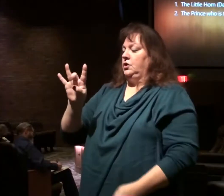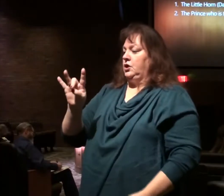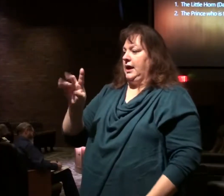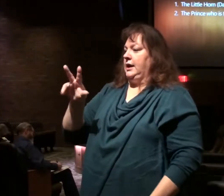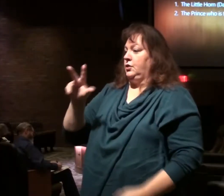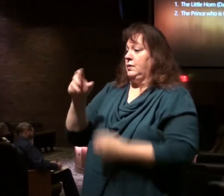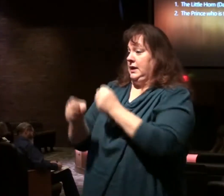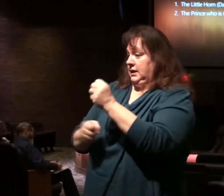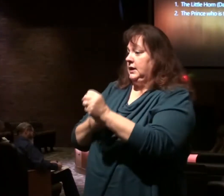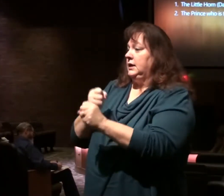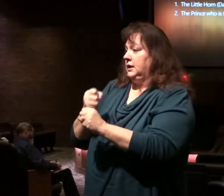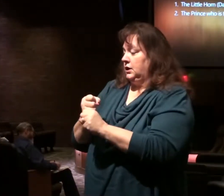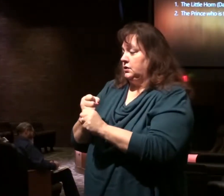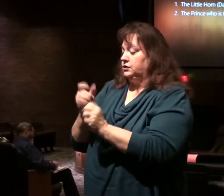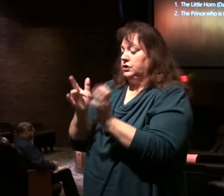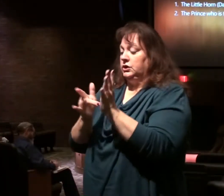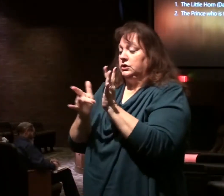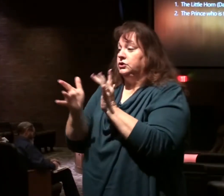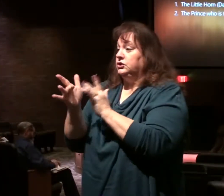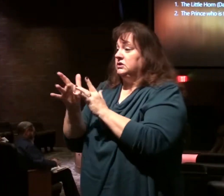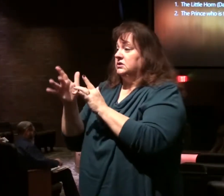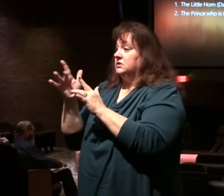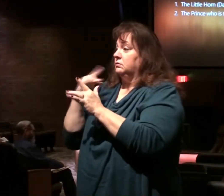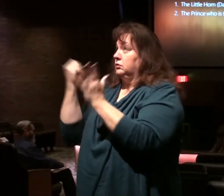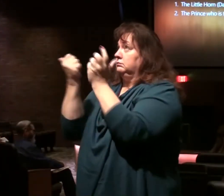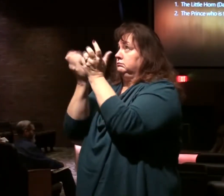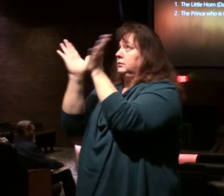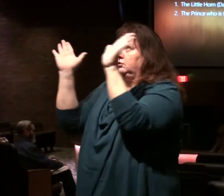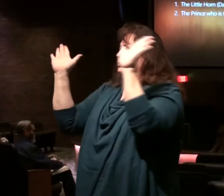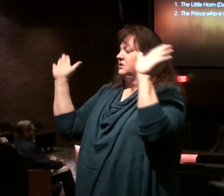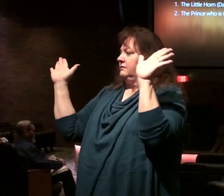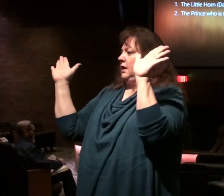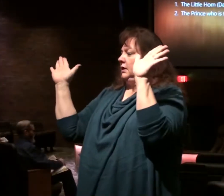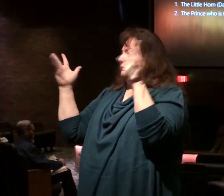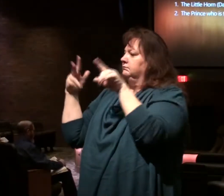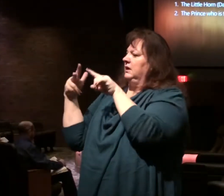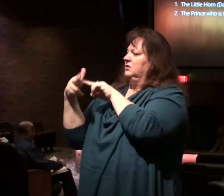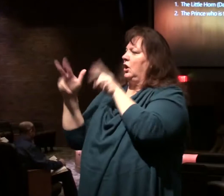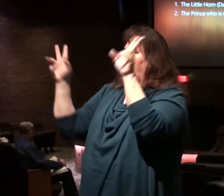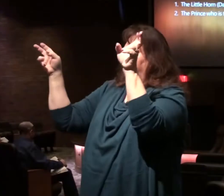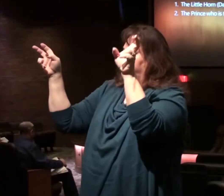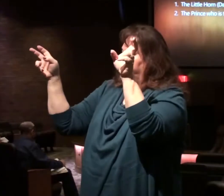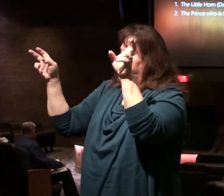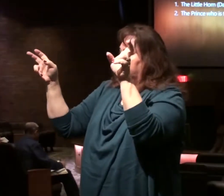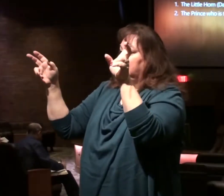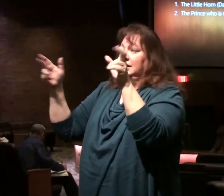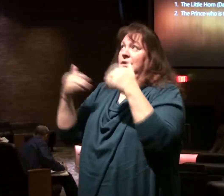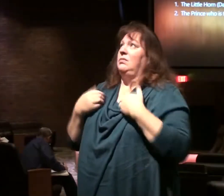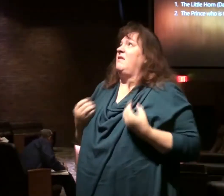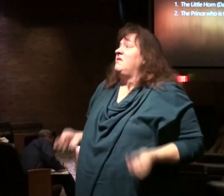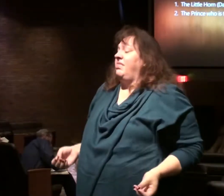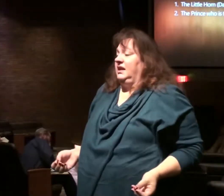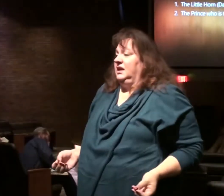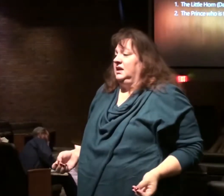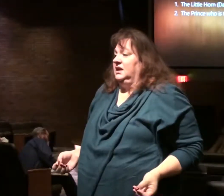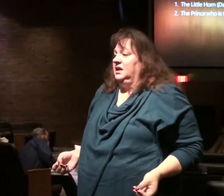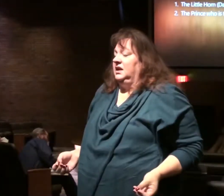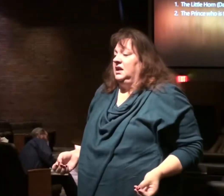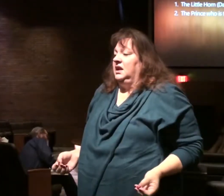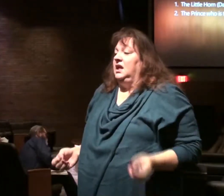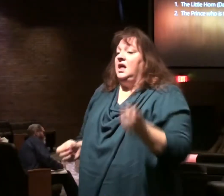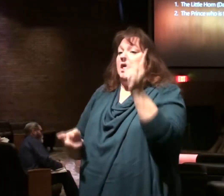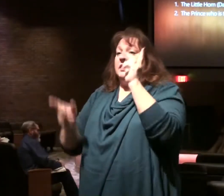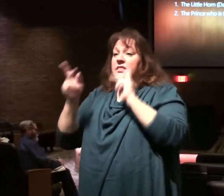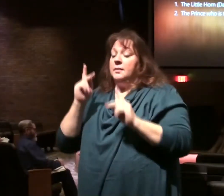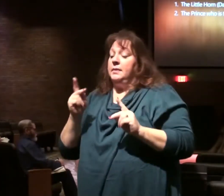years. Messiah will be cut off. crucifixion of Christ. And have nothing. And the people